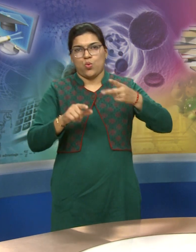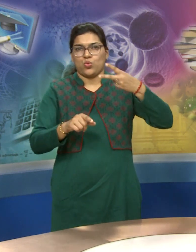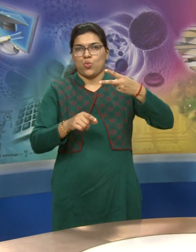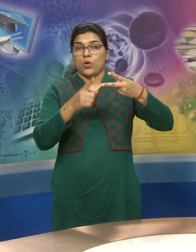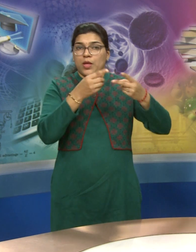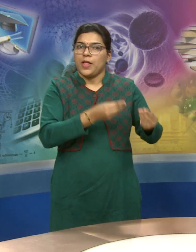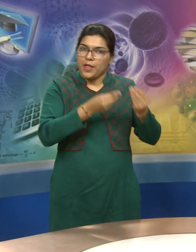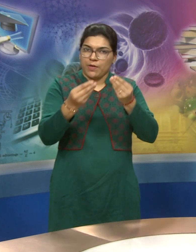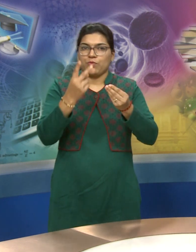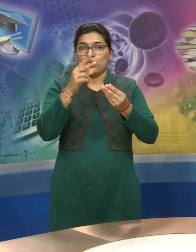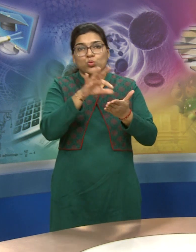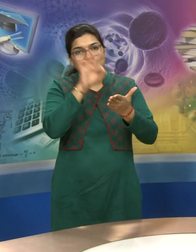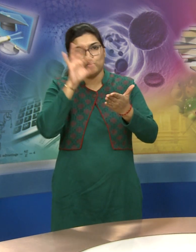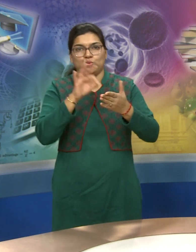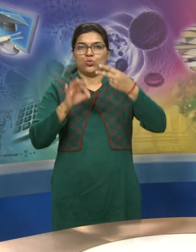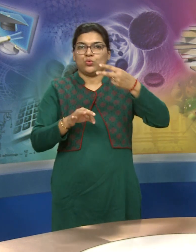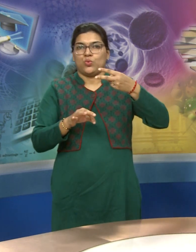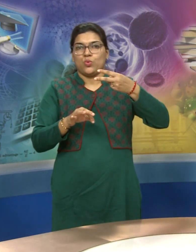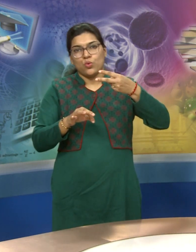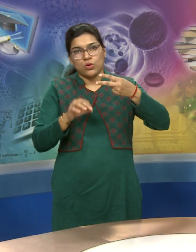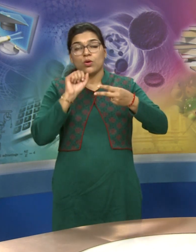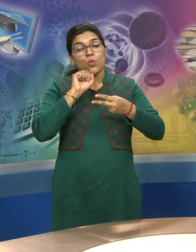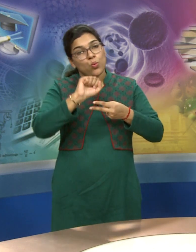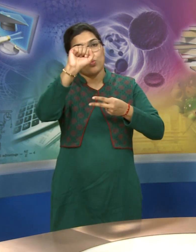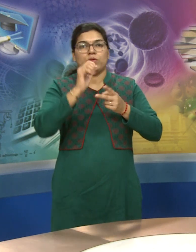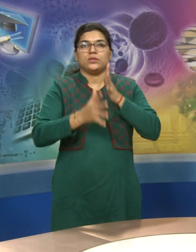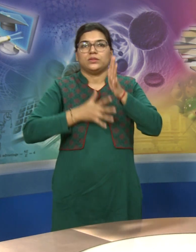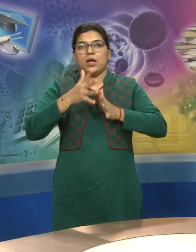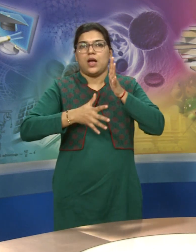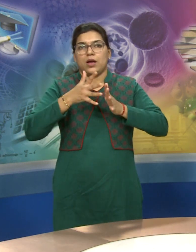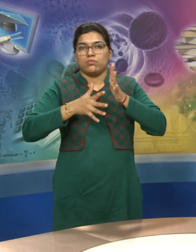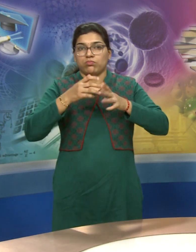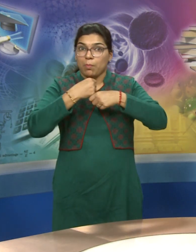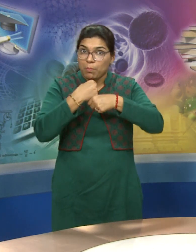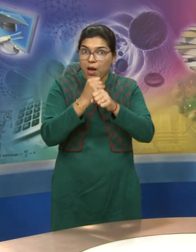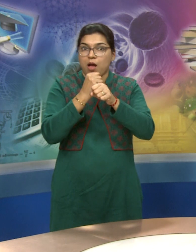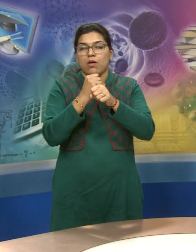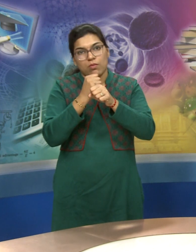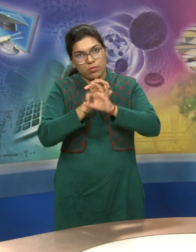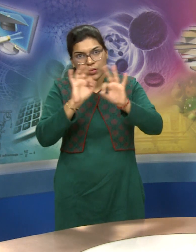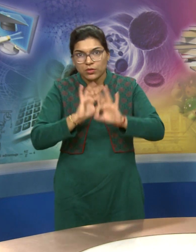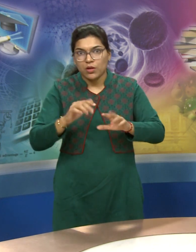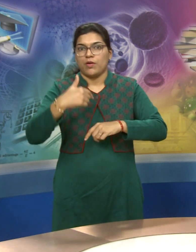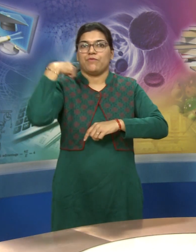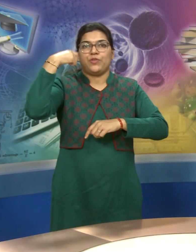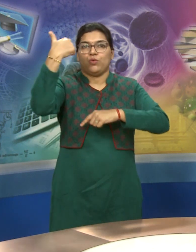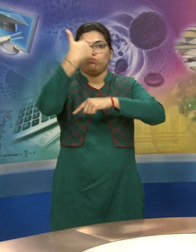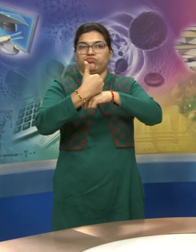paraphrase this signed text in your own signs 5.4 produce two sign language videos